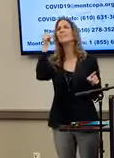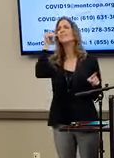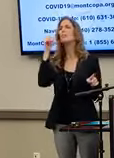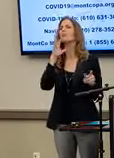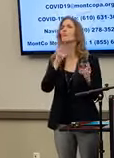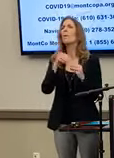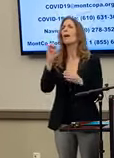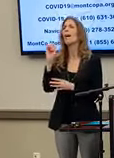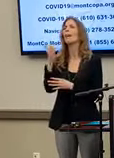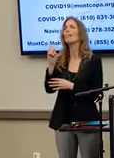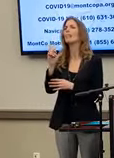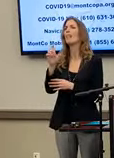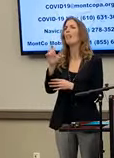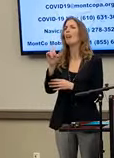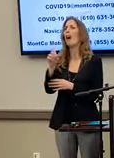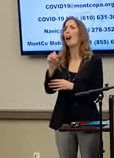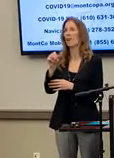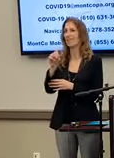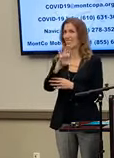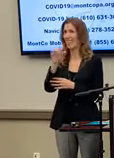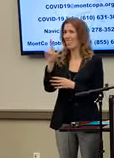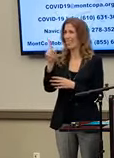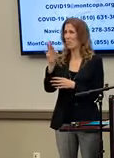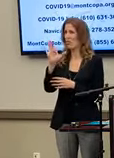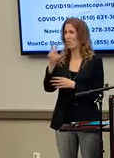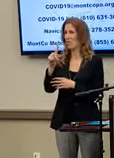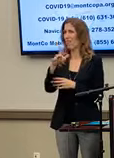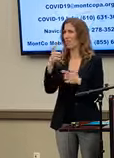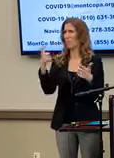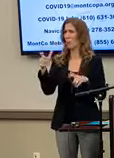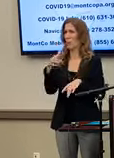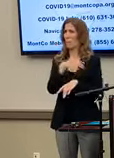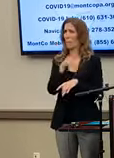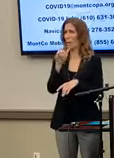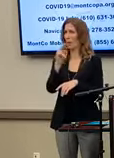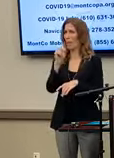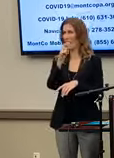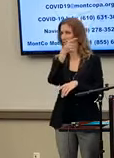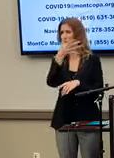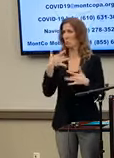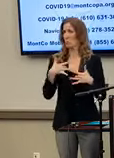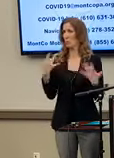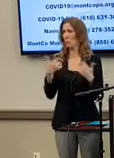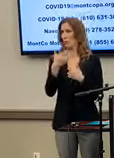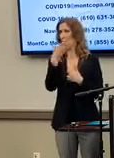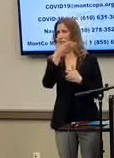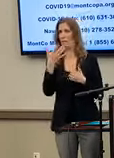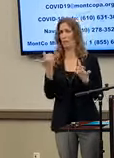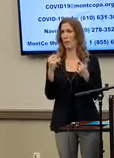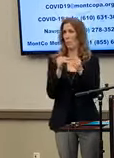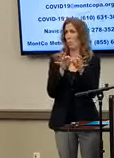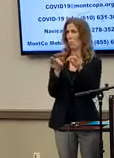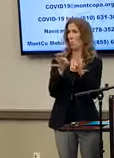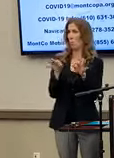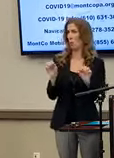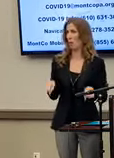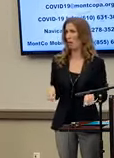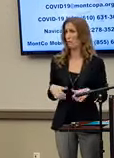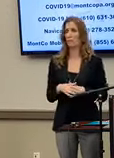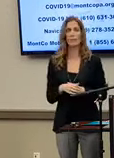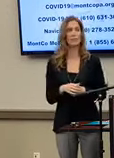Exelon and the Limerick generating station. I'm wondering if there's an update on that, if you have any more to share on that.